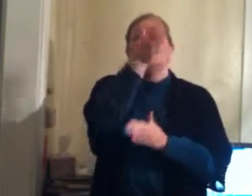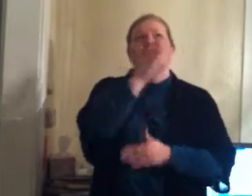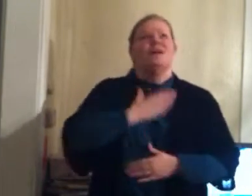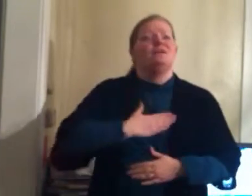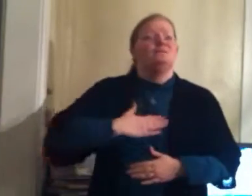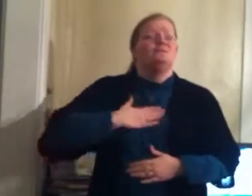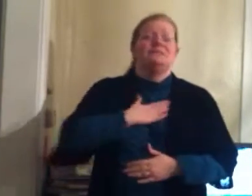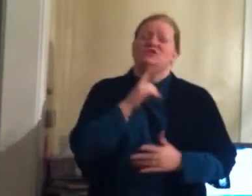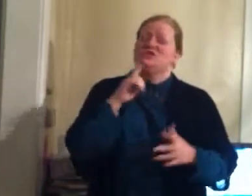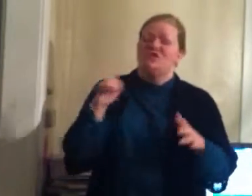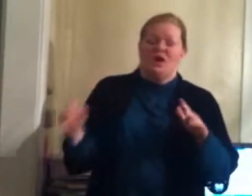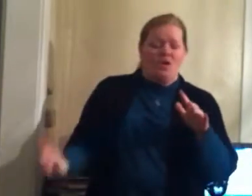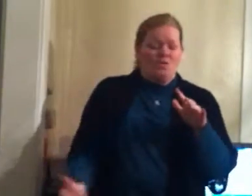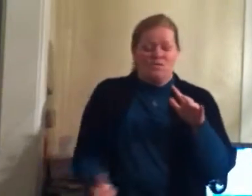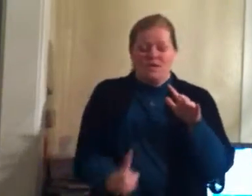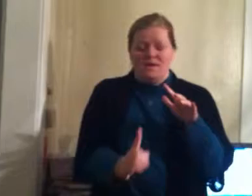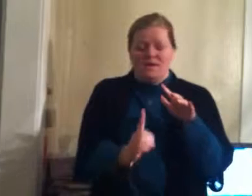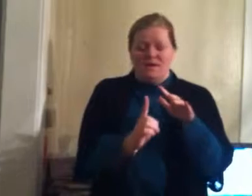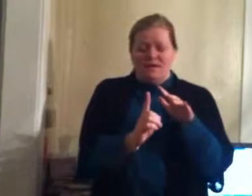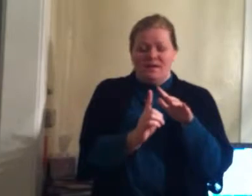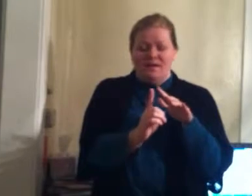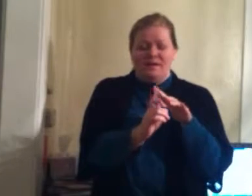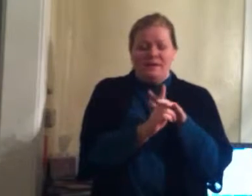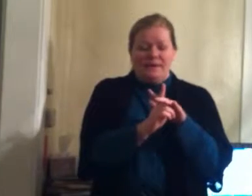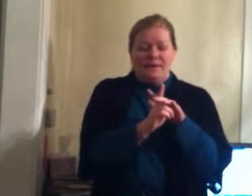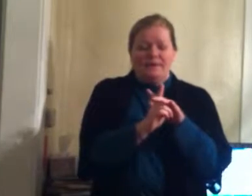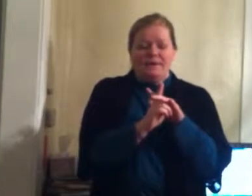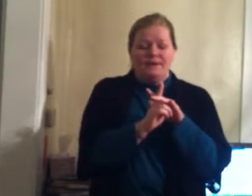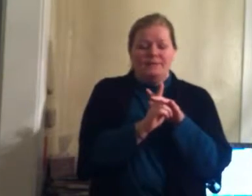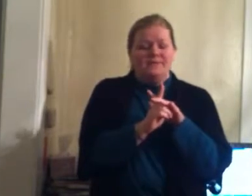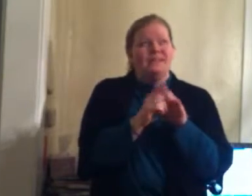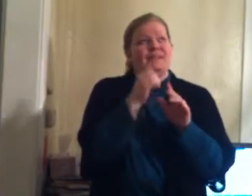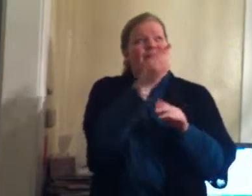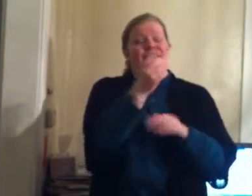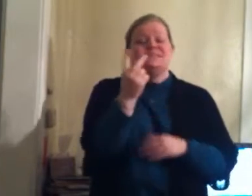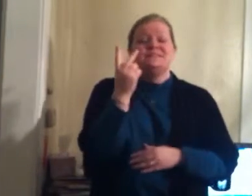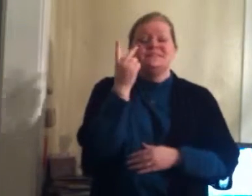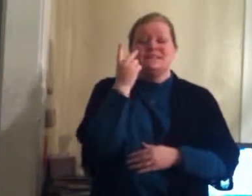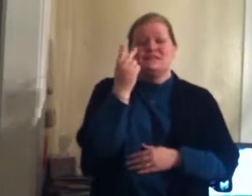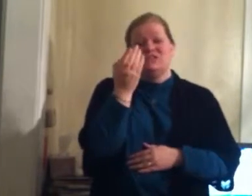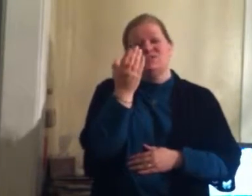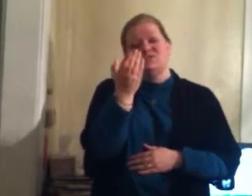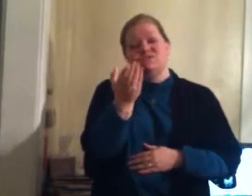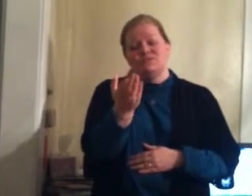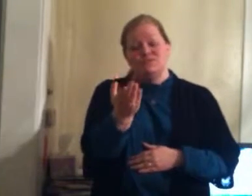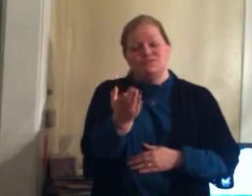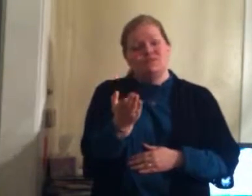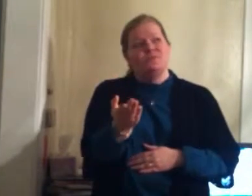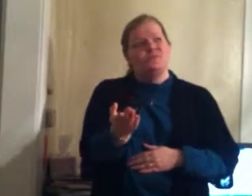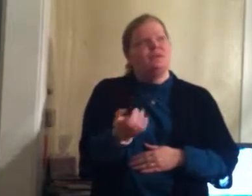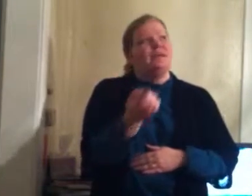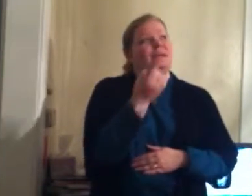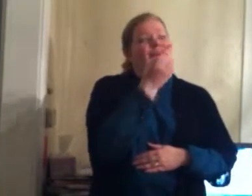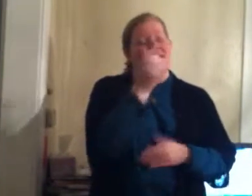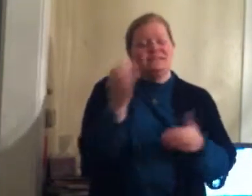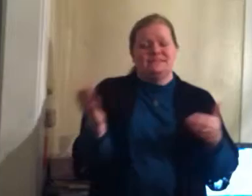guide your shoulder He sees you He sees